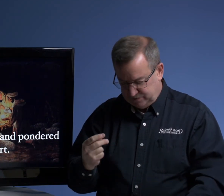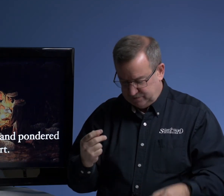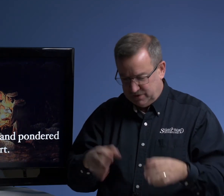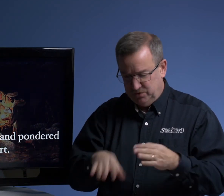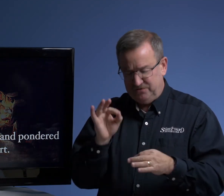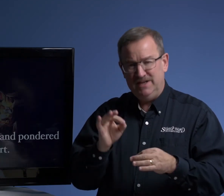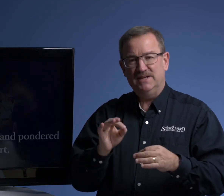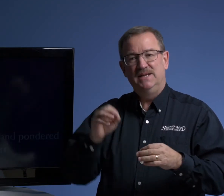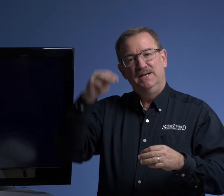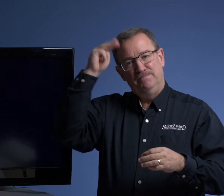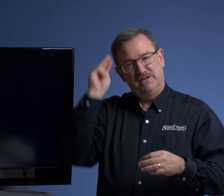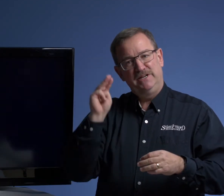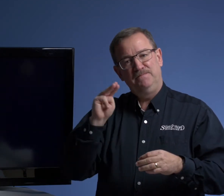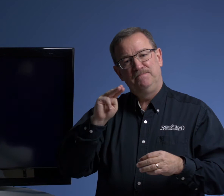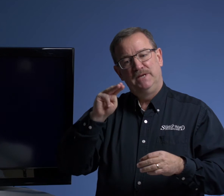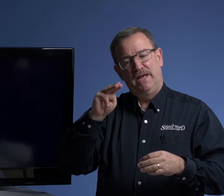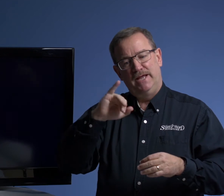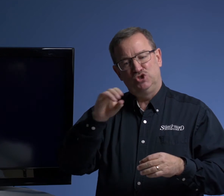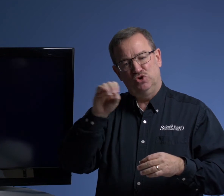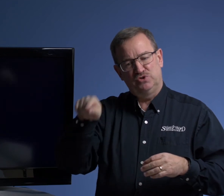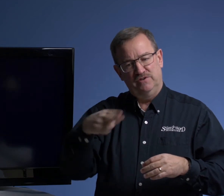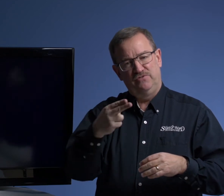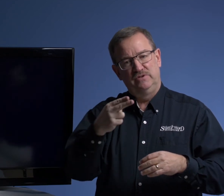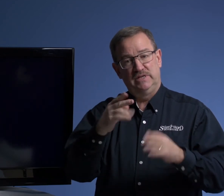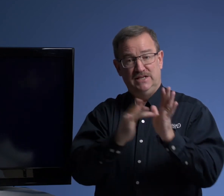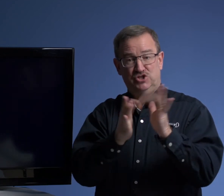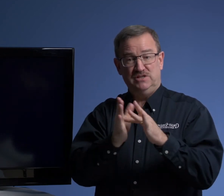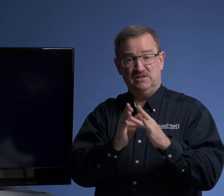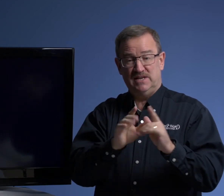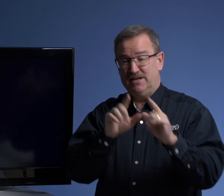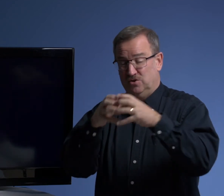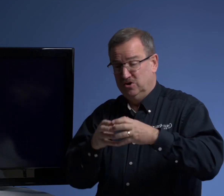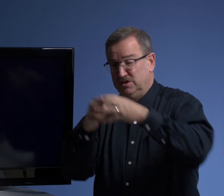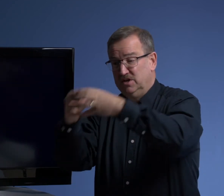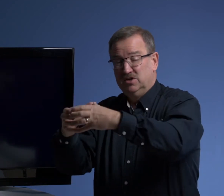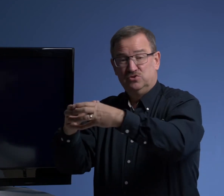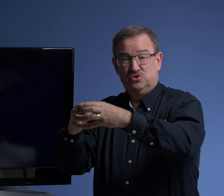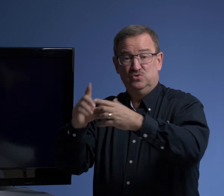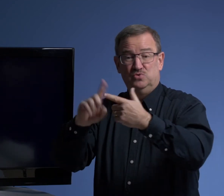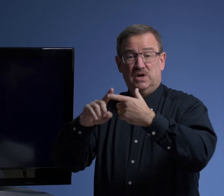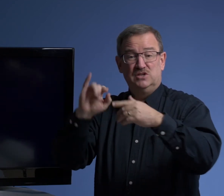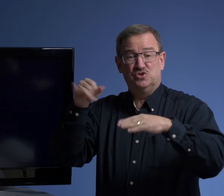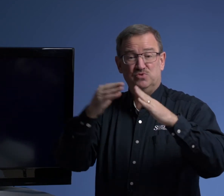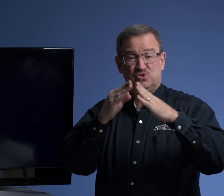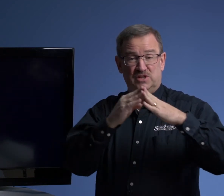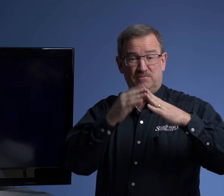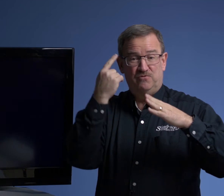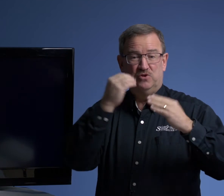We find that Mary and Joseph and Jesus had gone to Jerusalem for